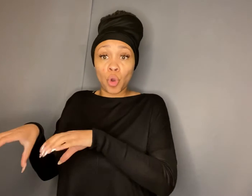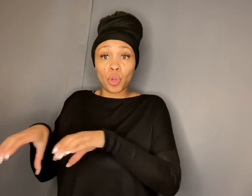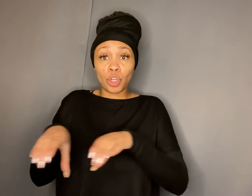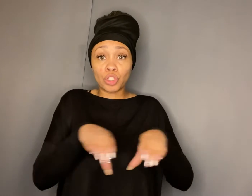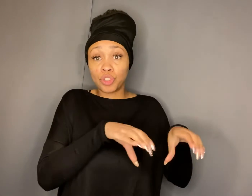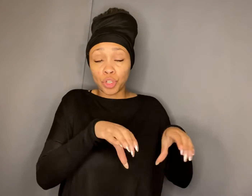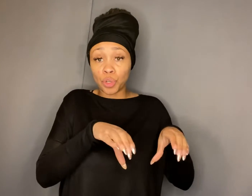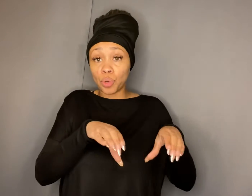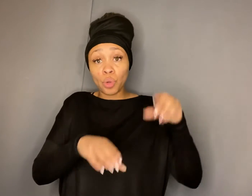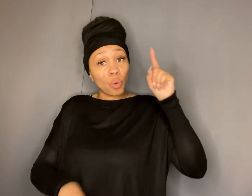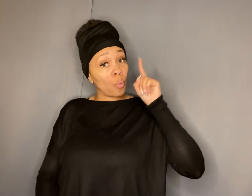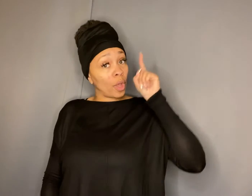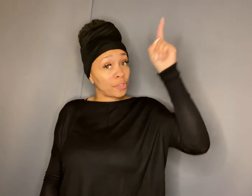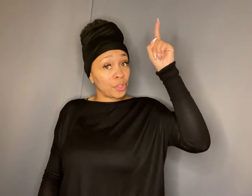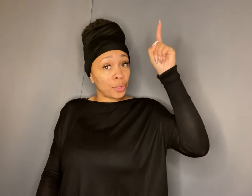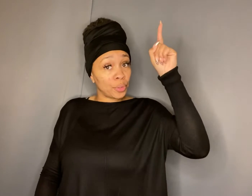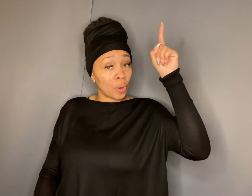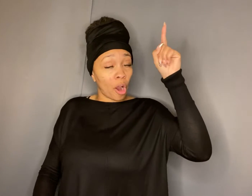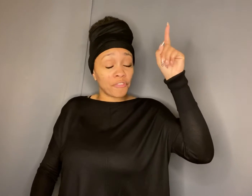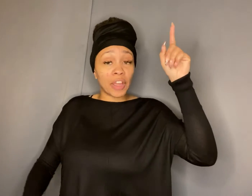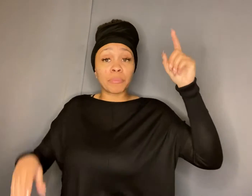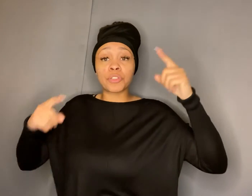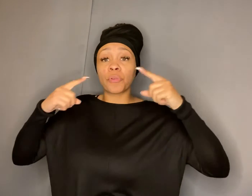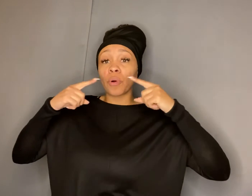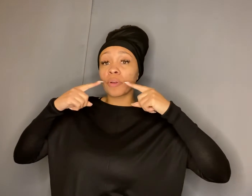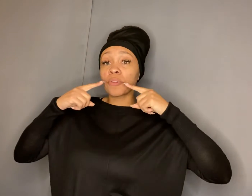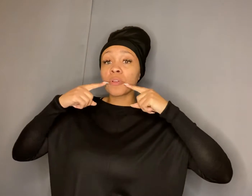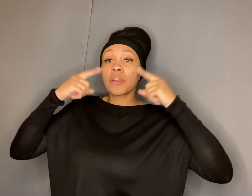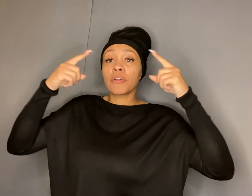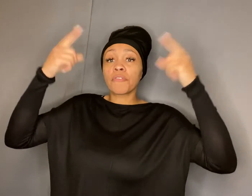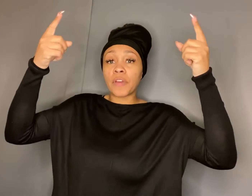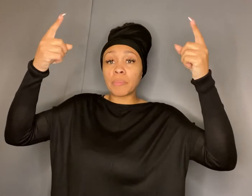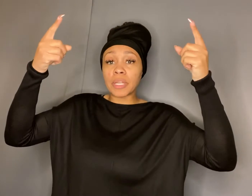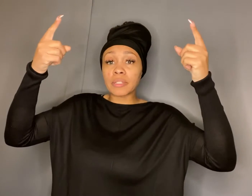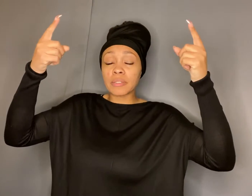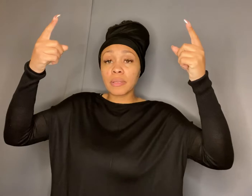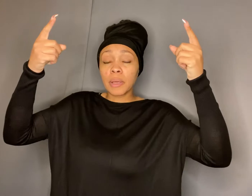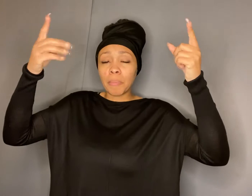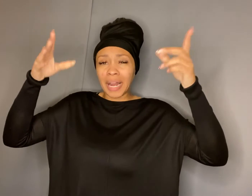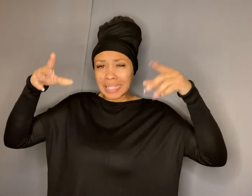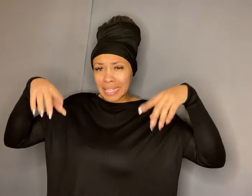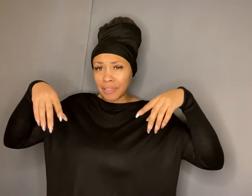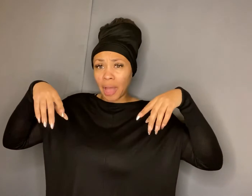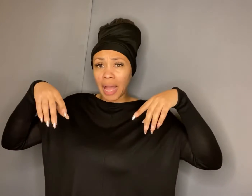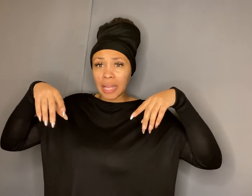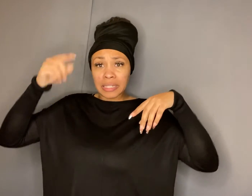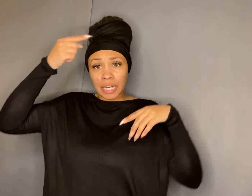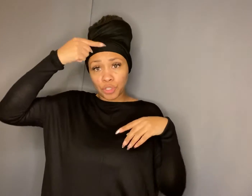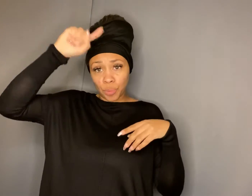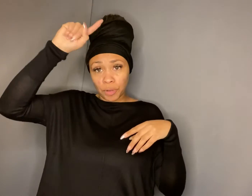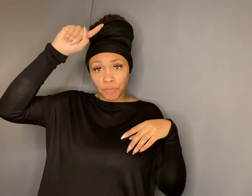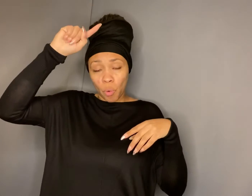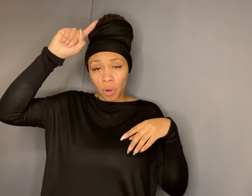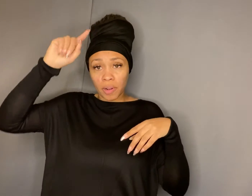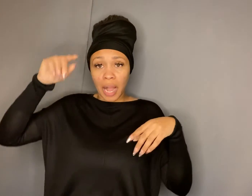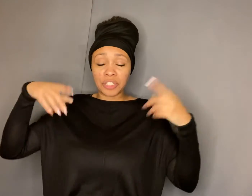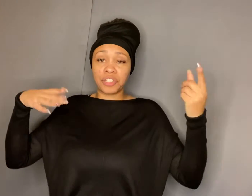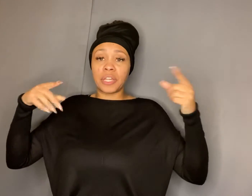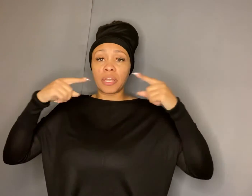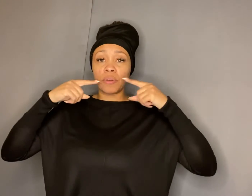do what you are famous for famous but i did instead of doing four i just did